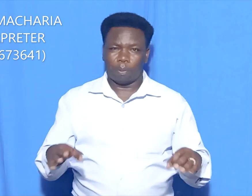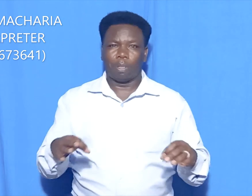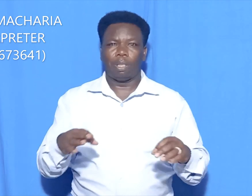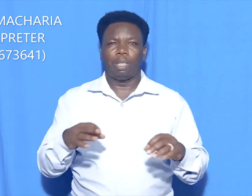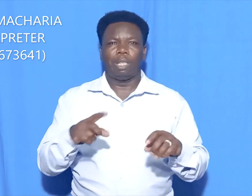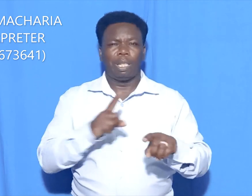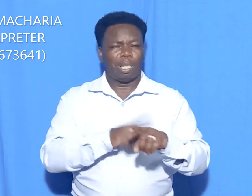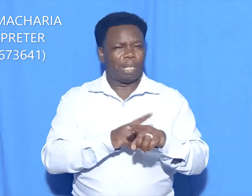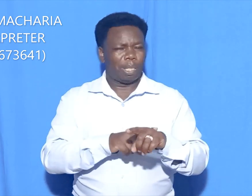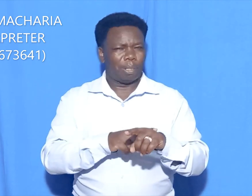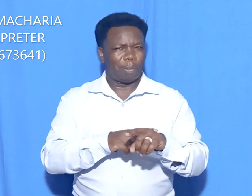days.